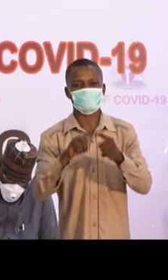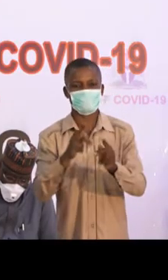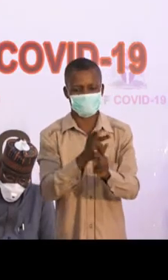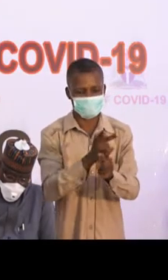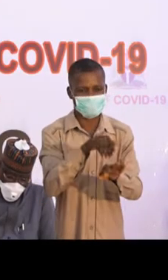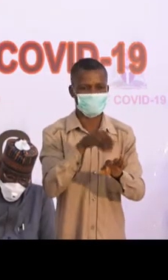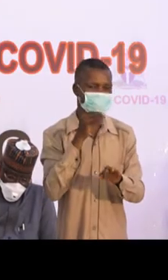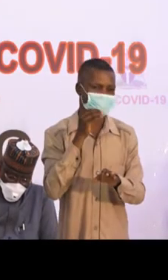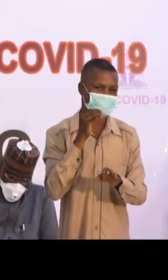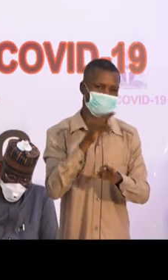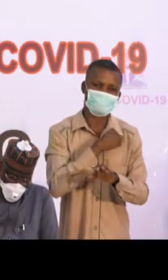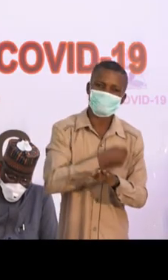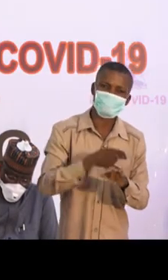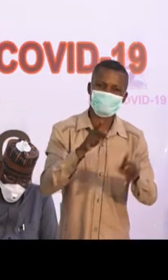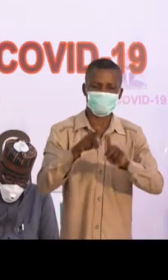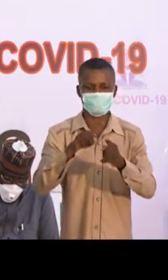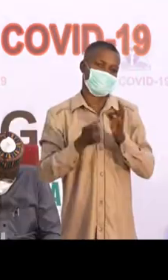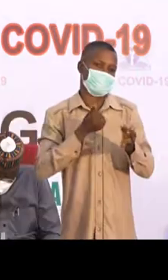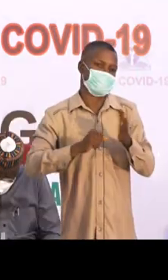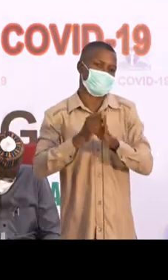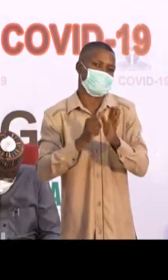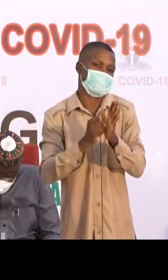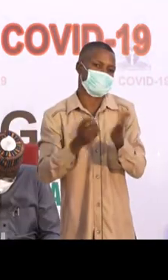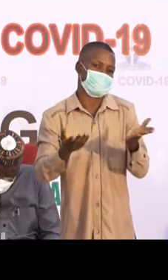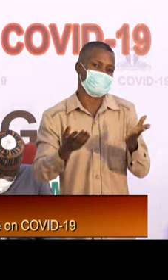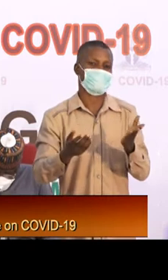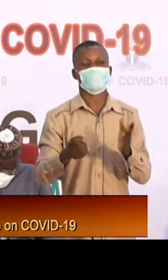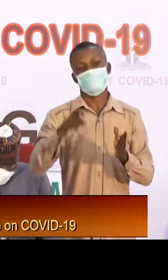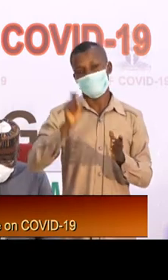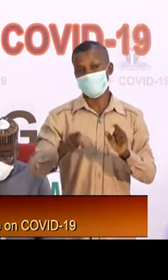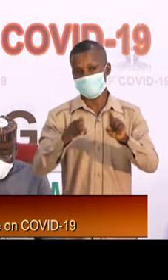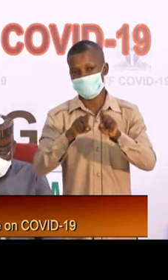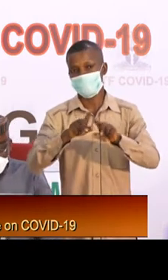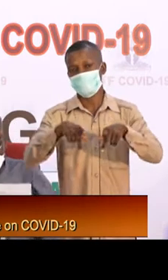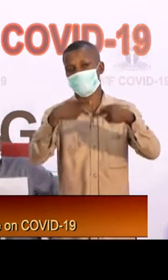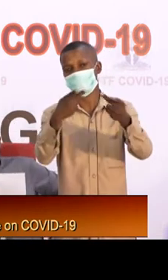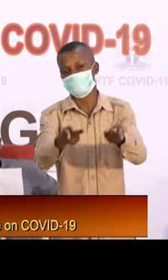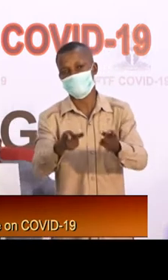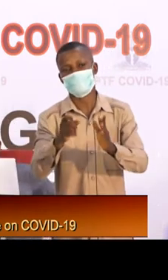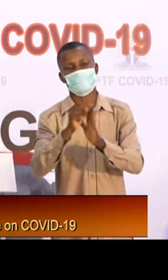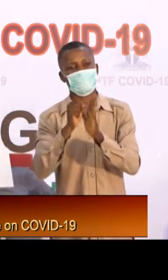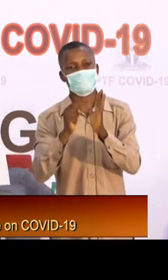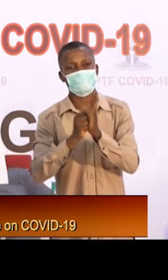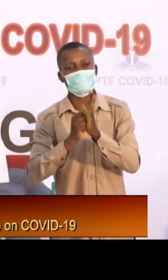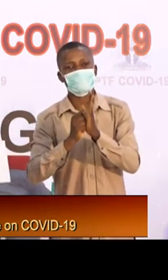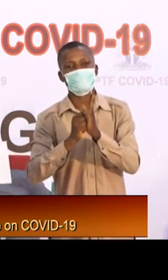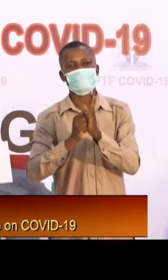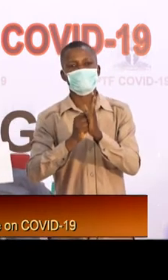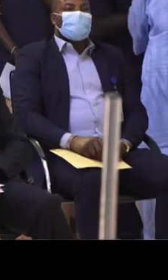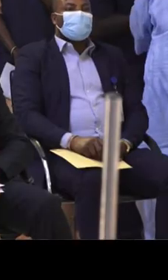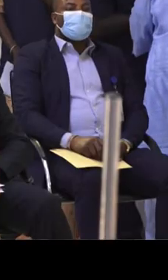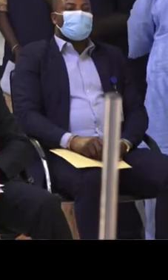and who can stay at home, and for how long. We must also provide state officials and healthcare workers